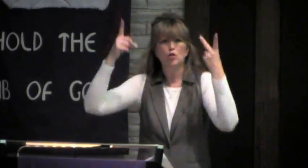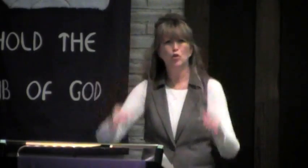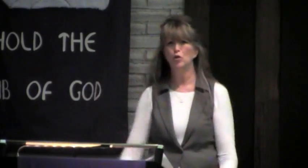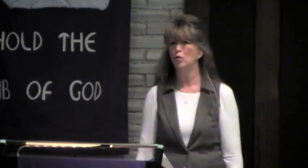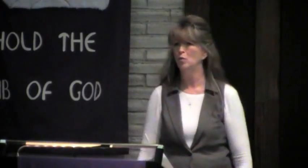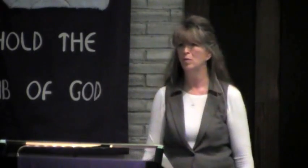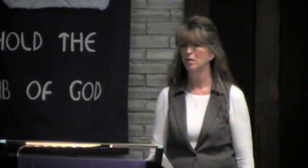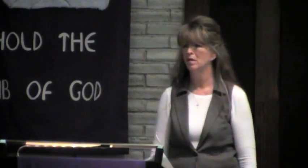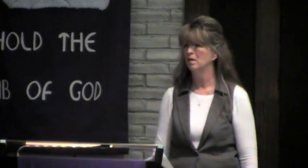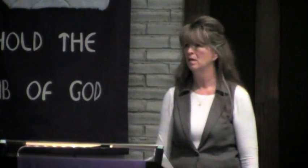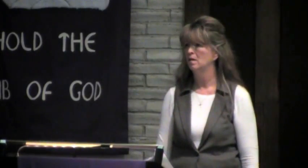helpless.